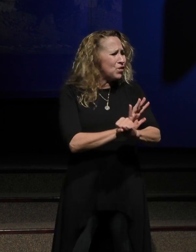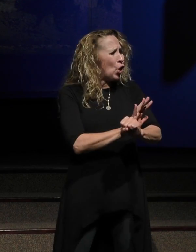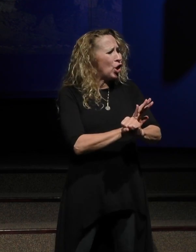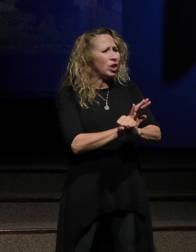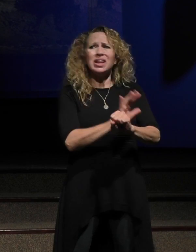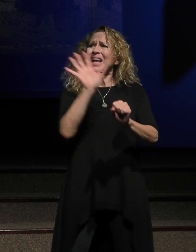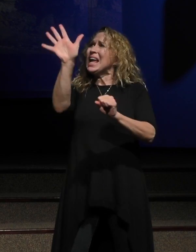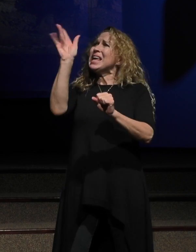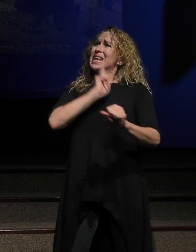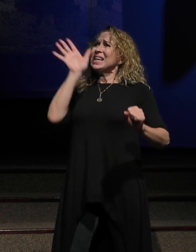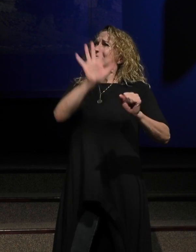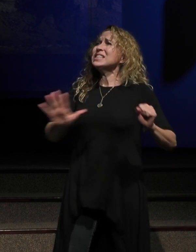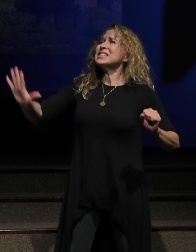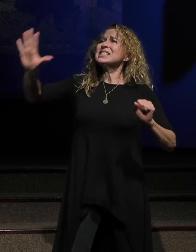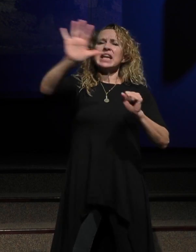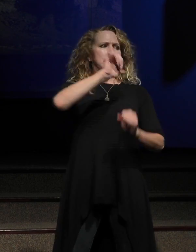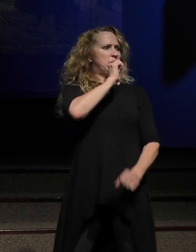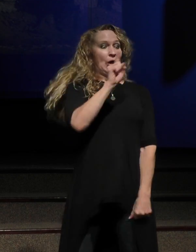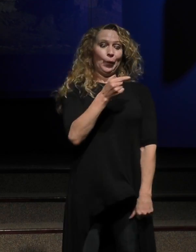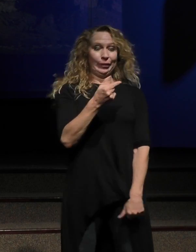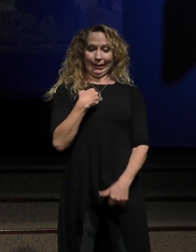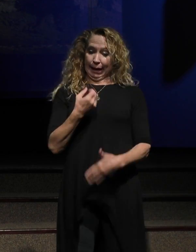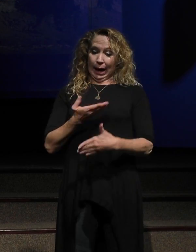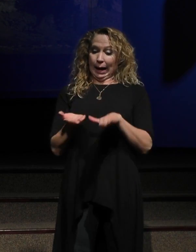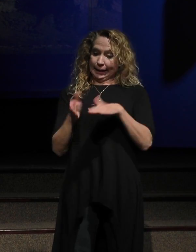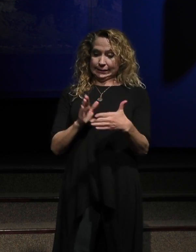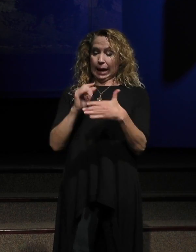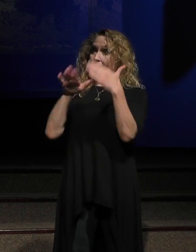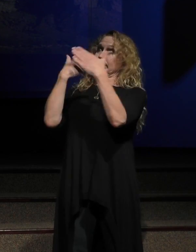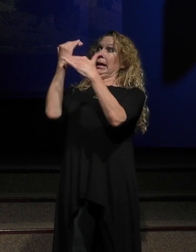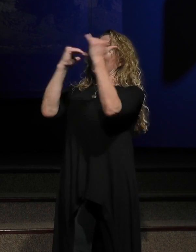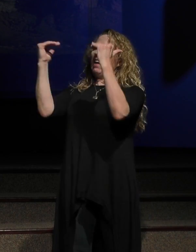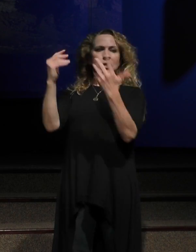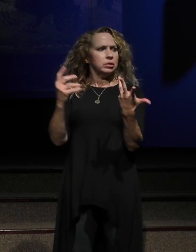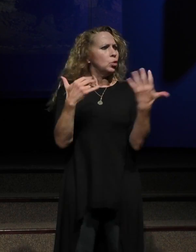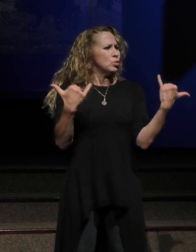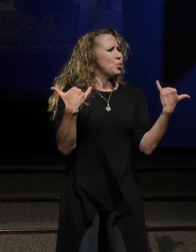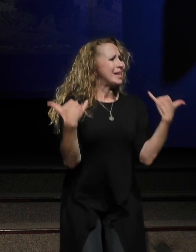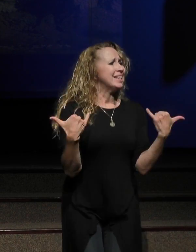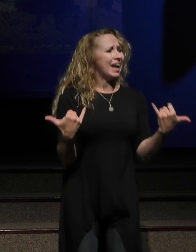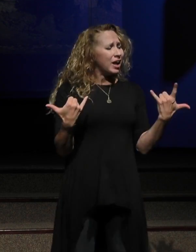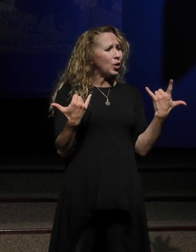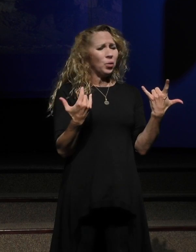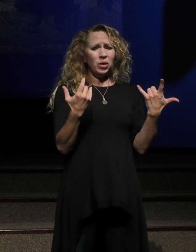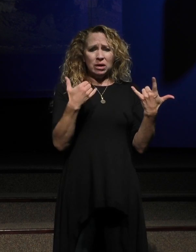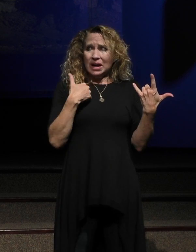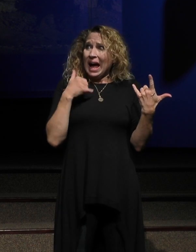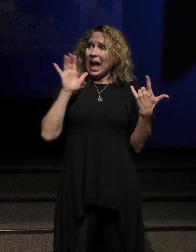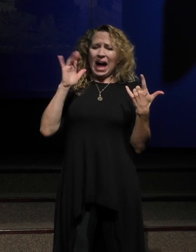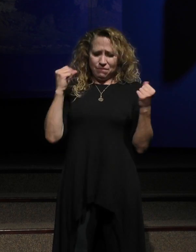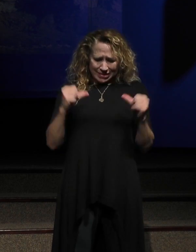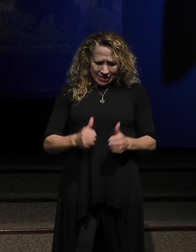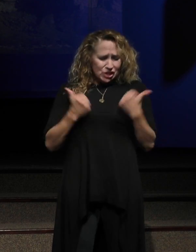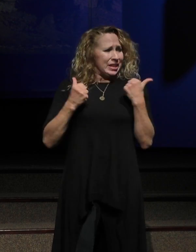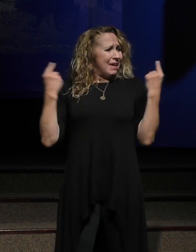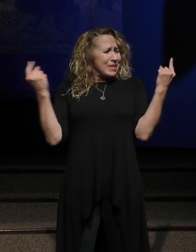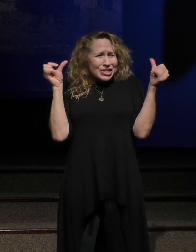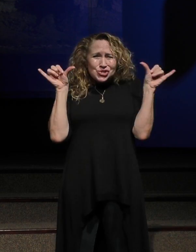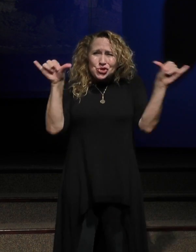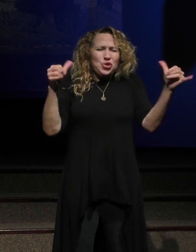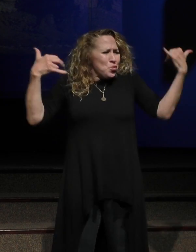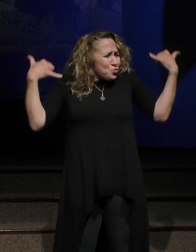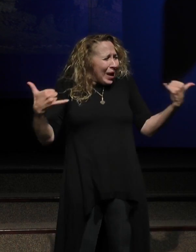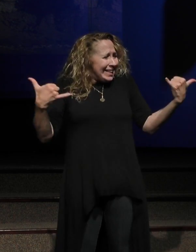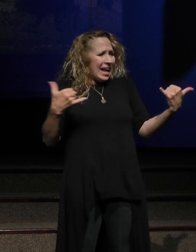kingdom of God is not just when you die, you go to heaven. The kingdom of God is here and now as well. You, you, you're, missing